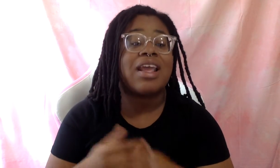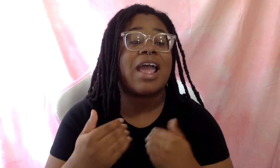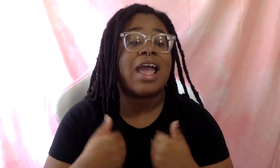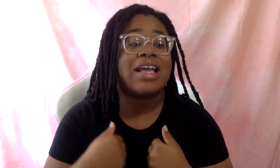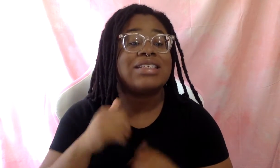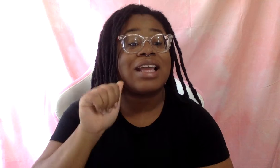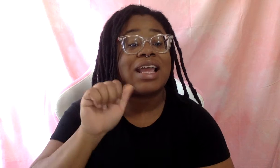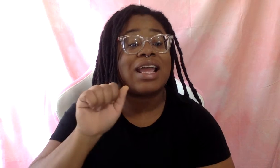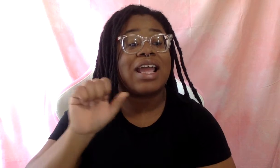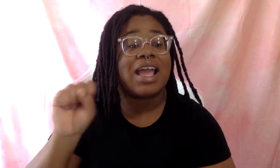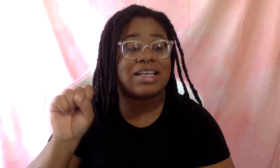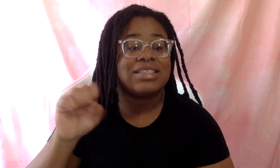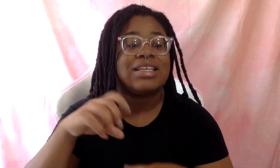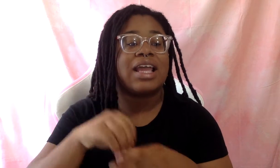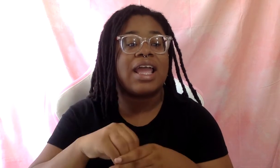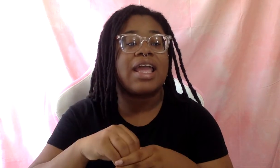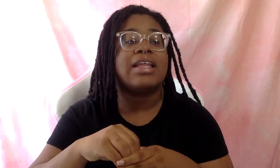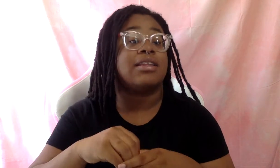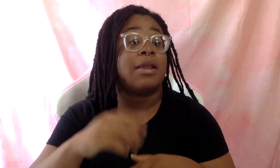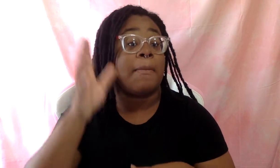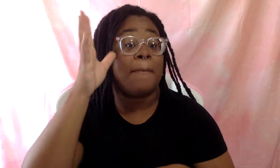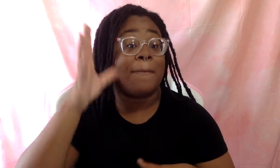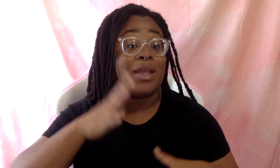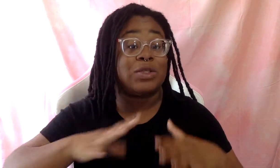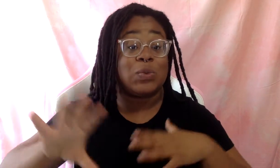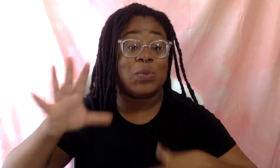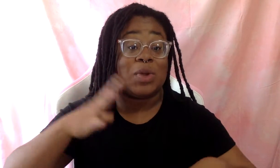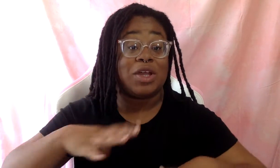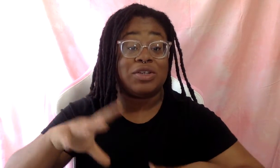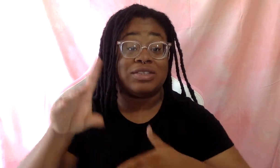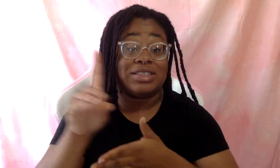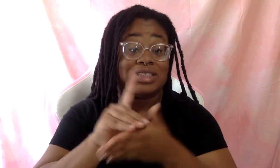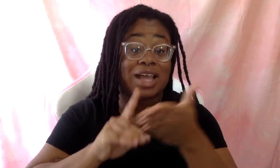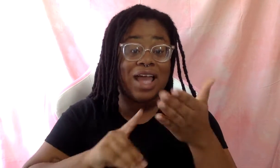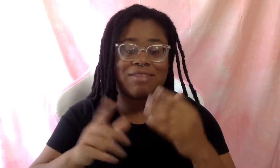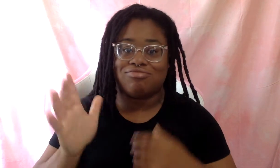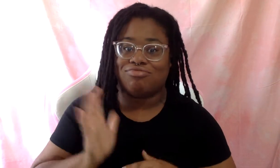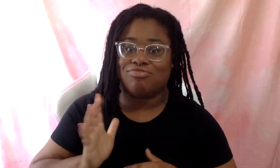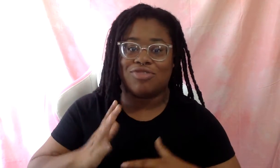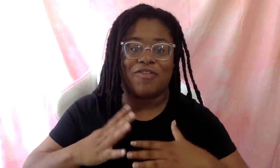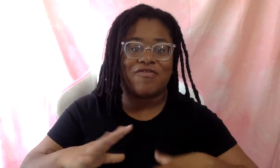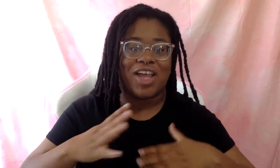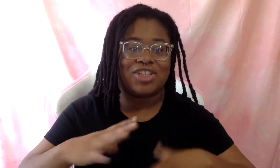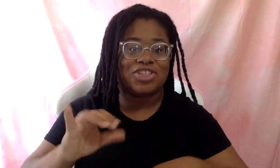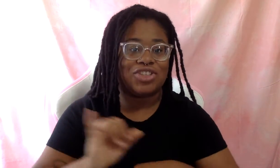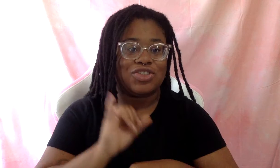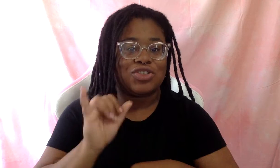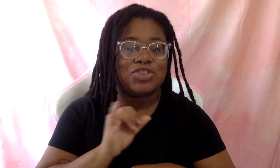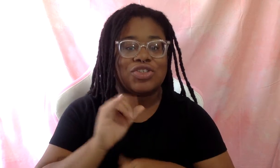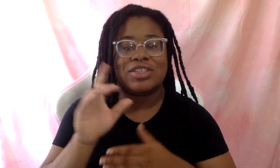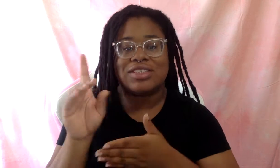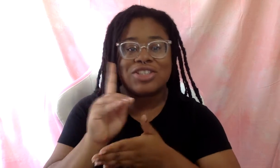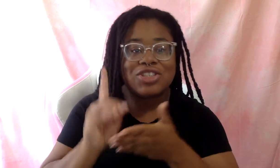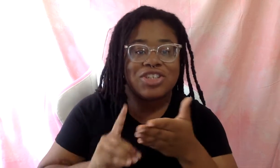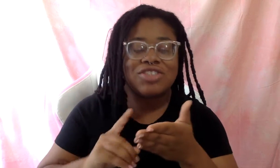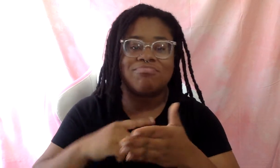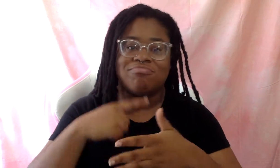in menswear design. He worked in the fashion industry as a designer, illustrator, and production manager in the United